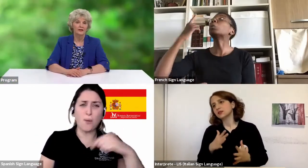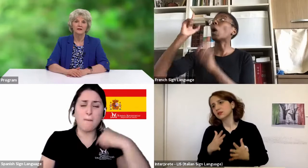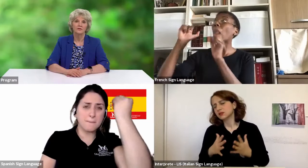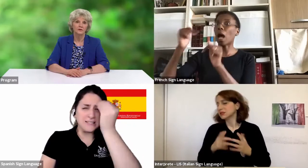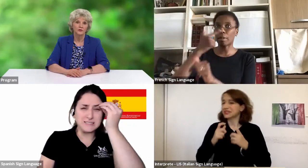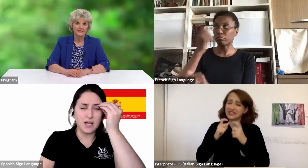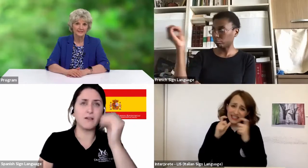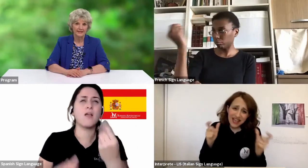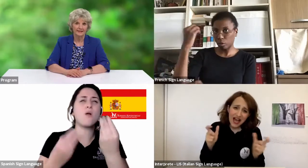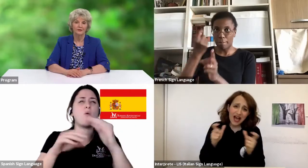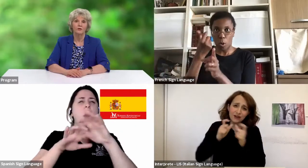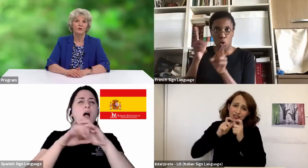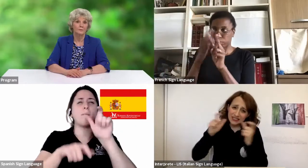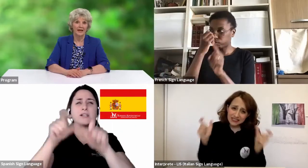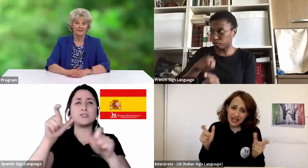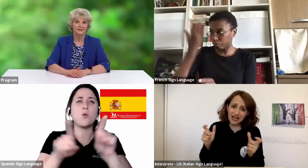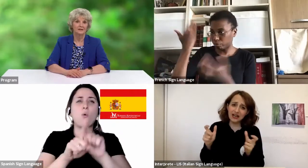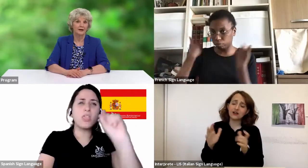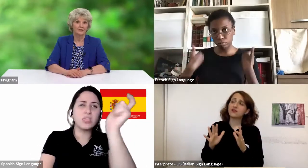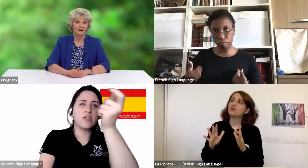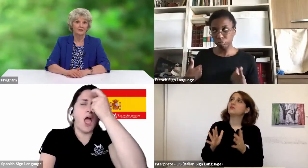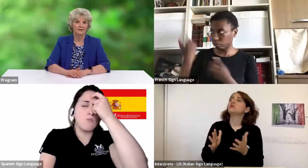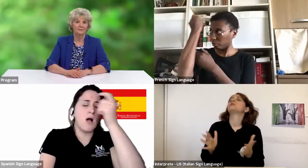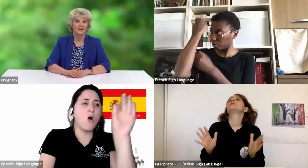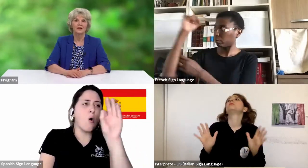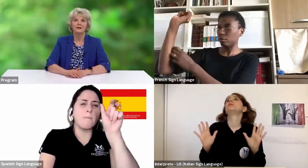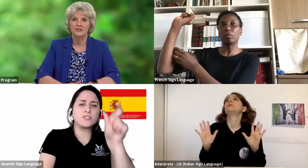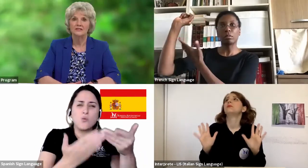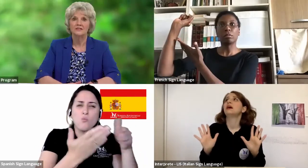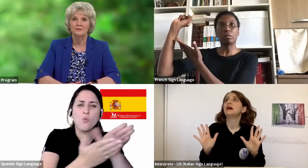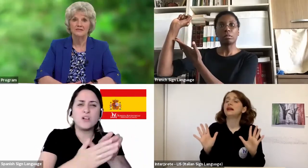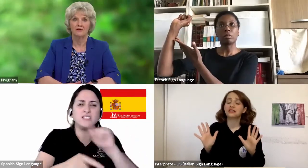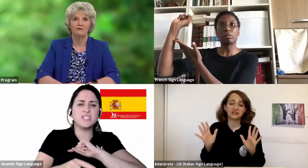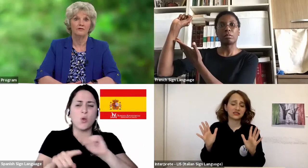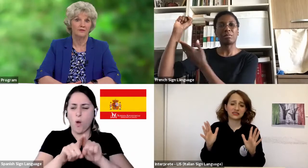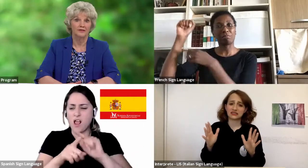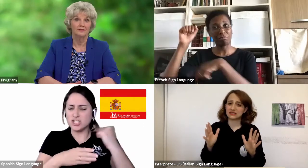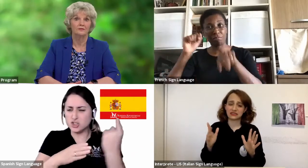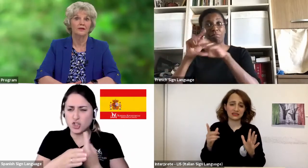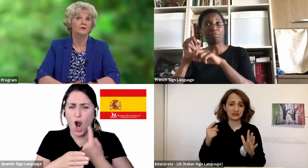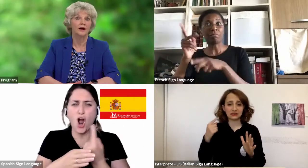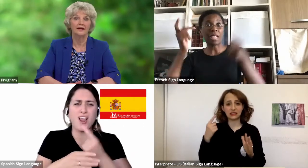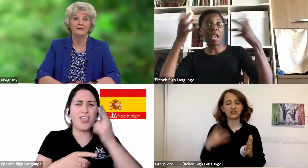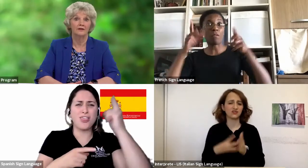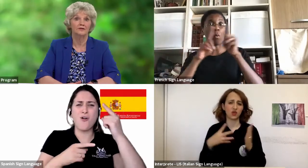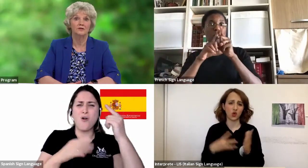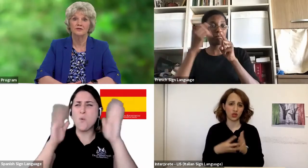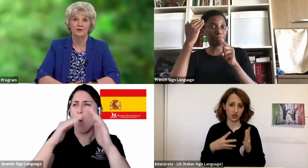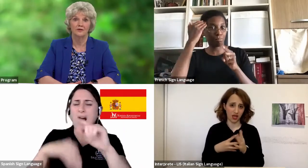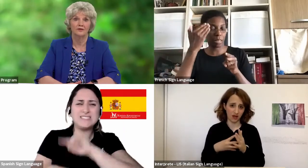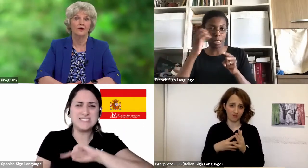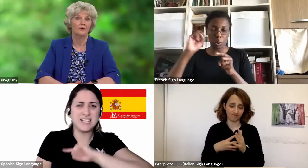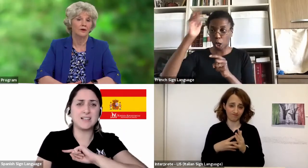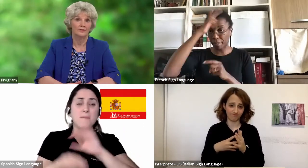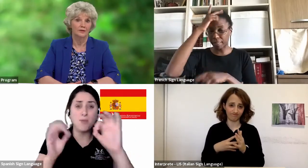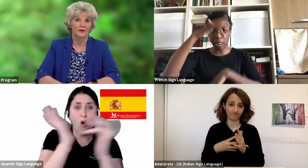loss feel forsaken or abandoned by God. Jesus himself felt this when he cried out to his